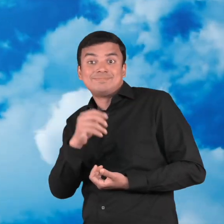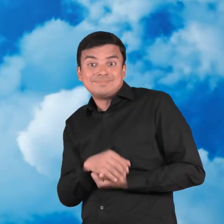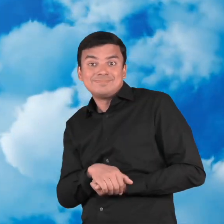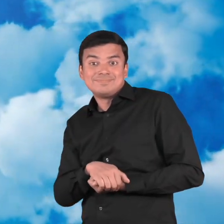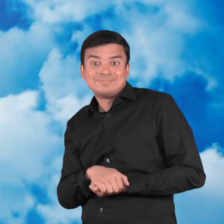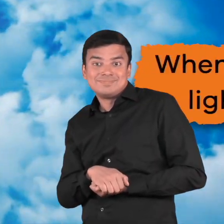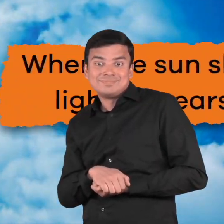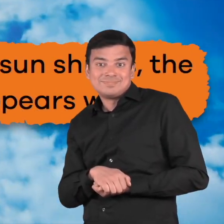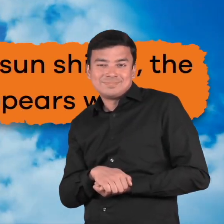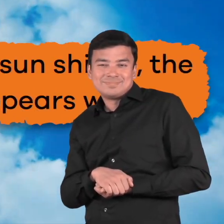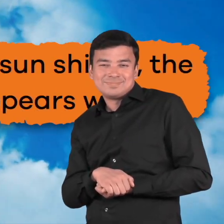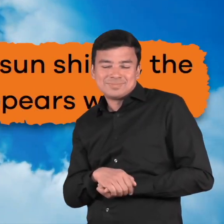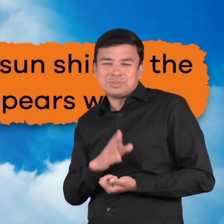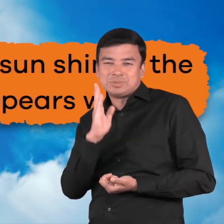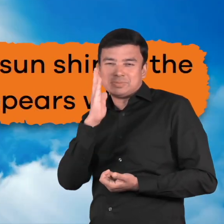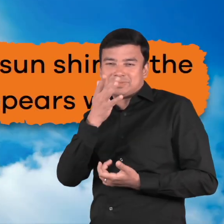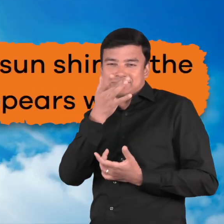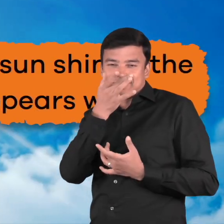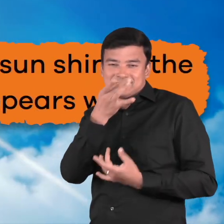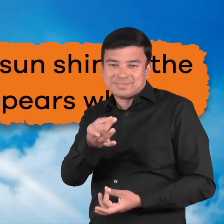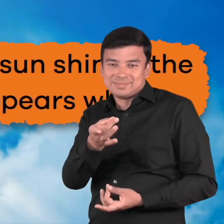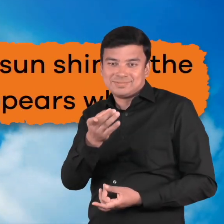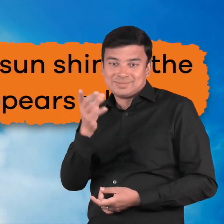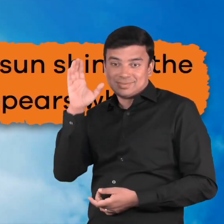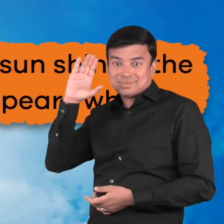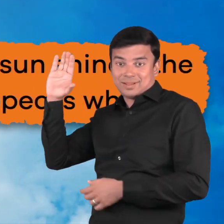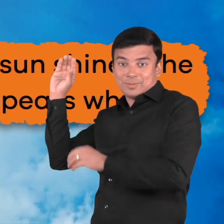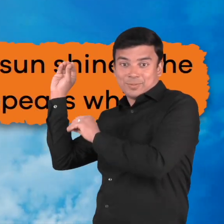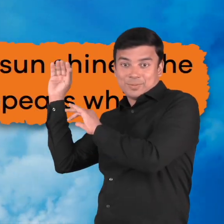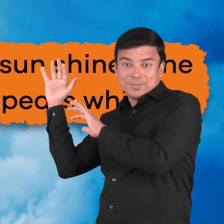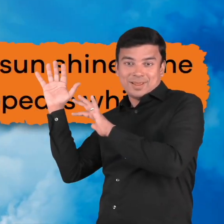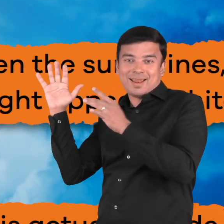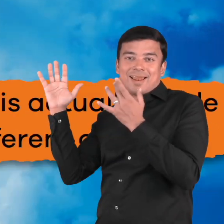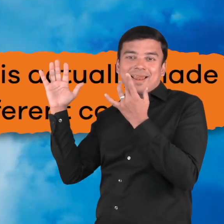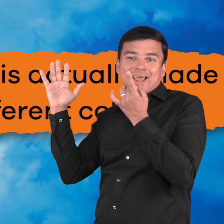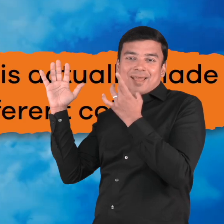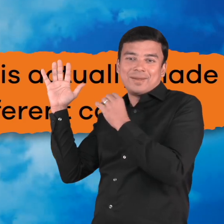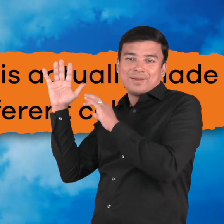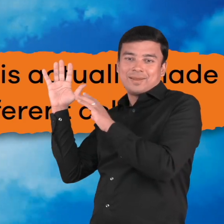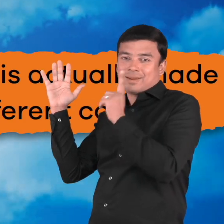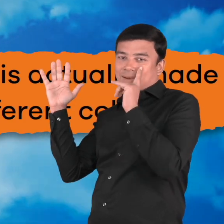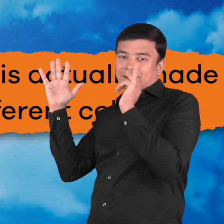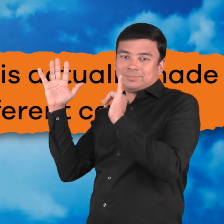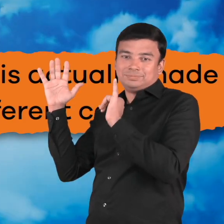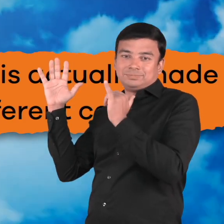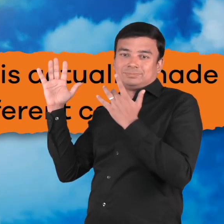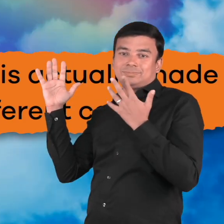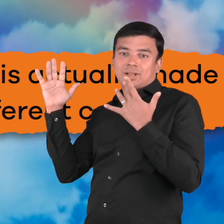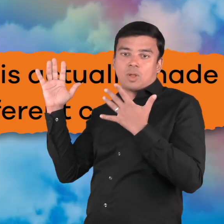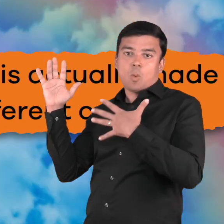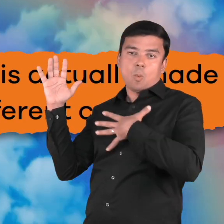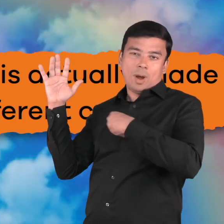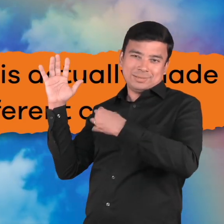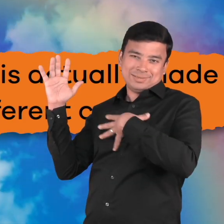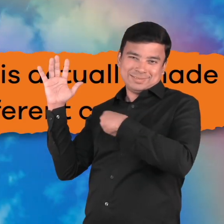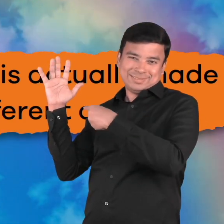fact. When the sun shines, the light appears white. But this white light is actually made up of